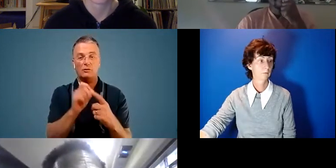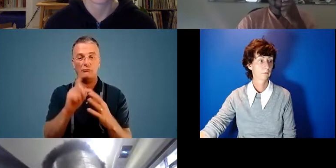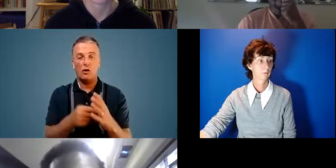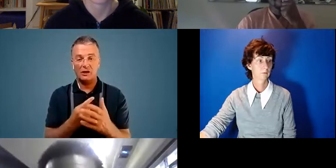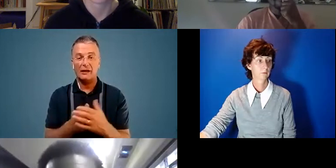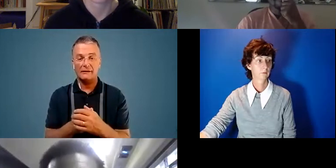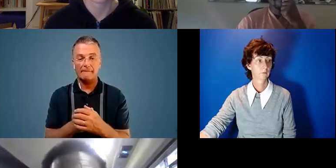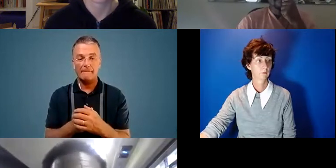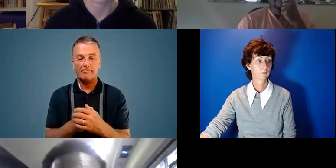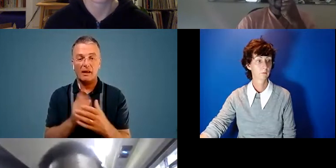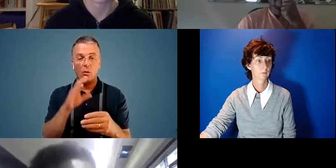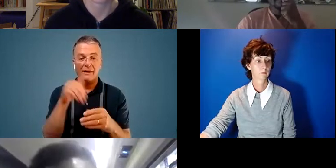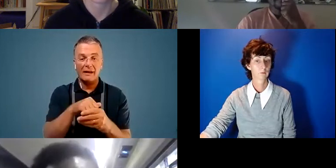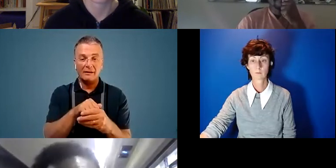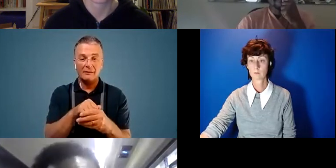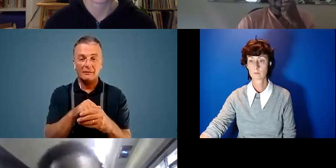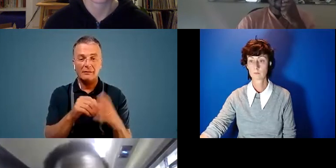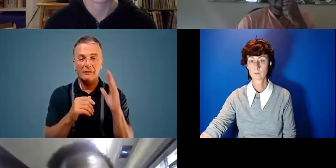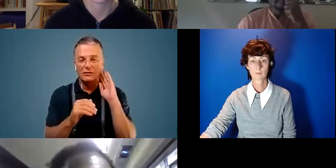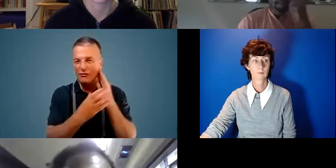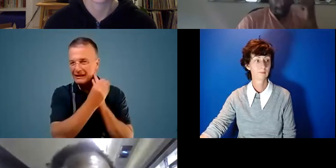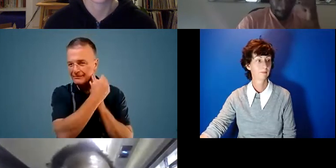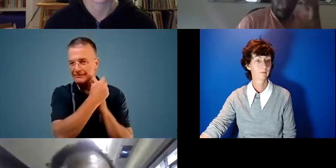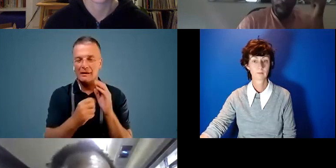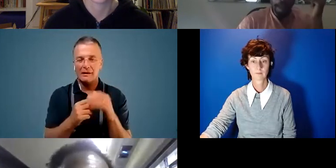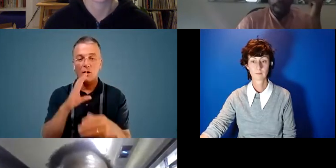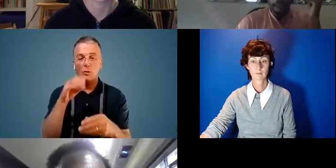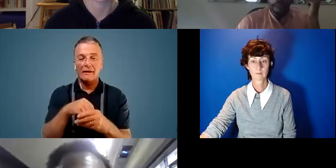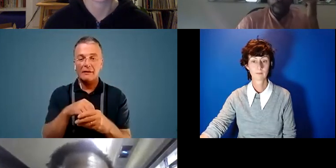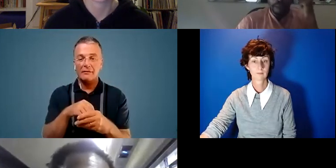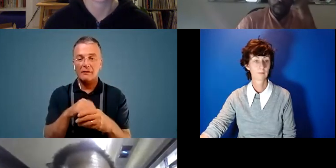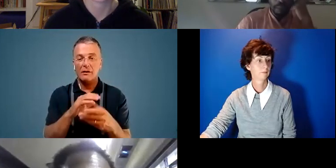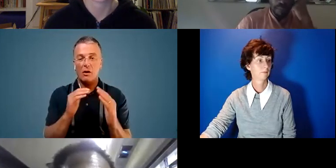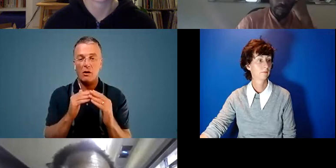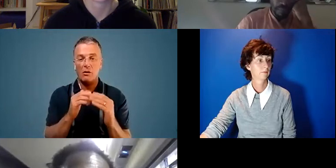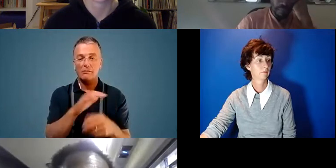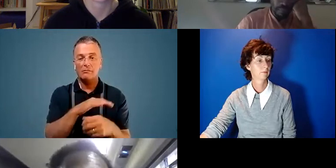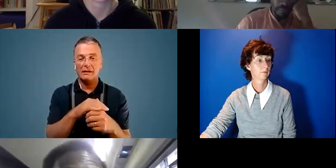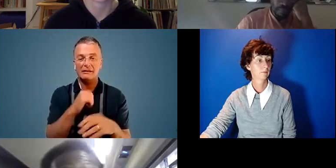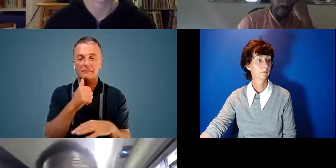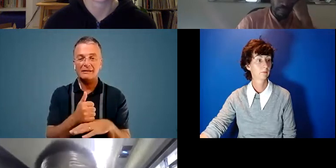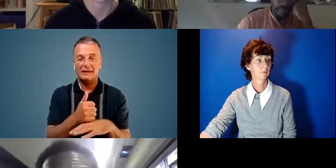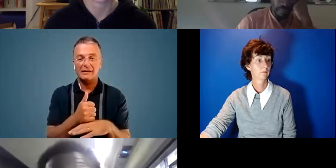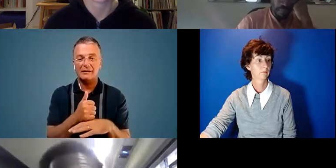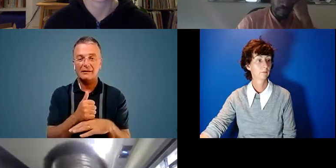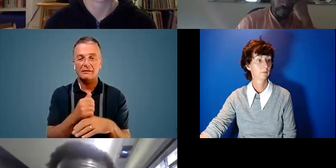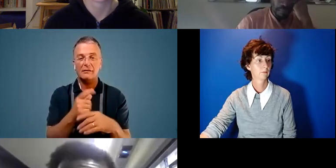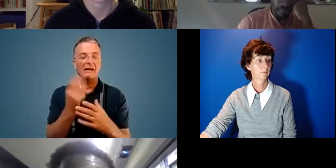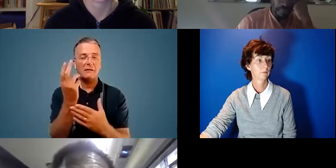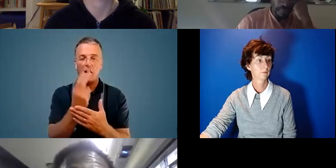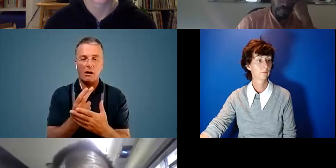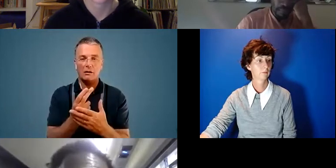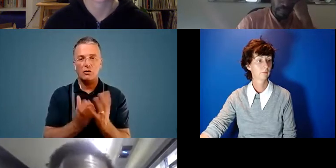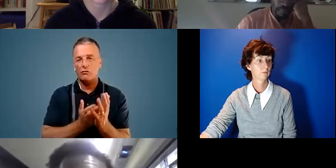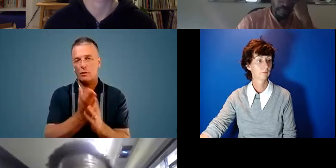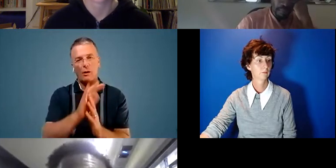And within the home, there's basically there's art throughout